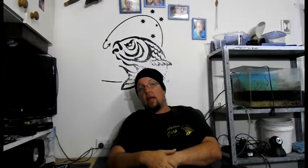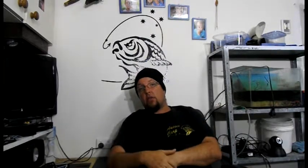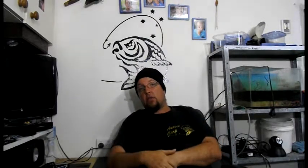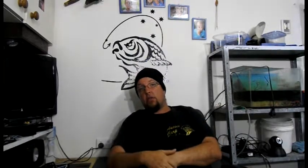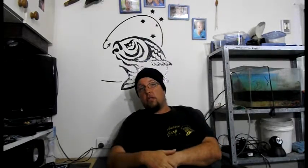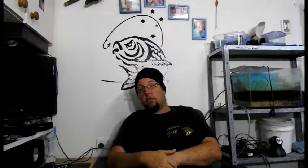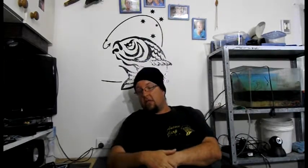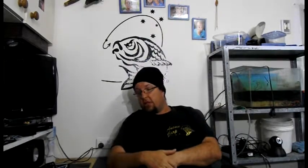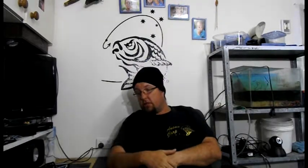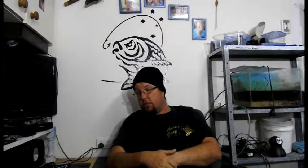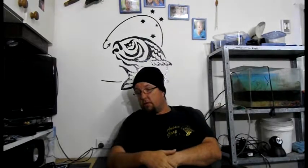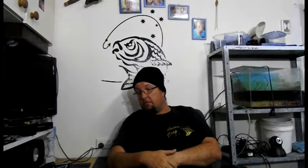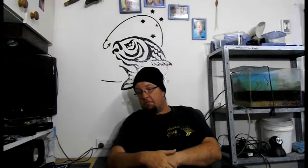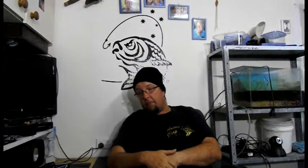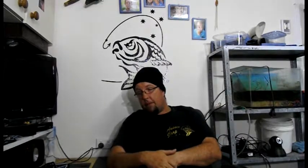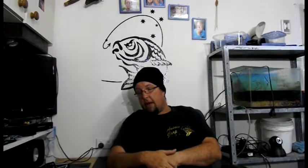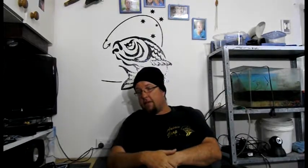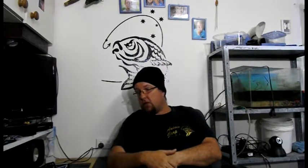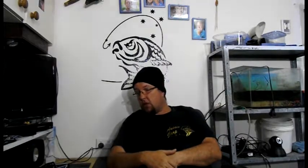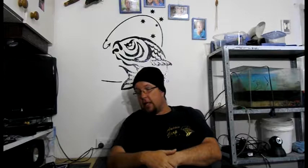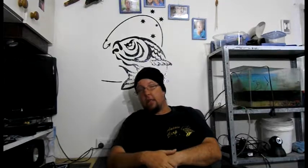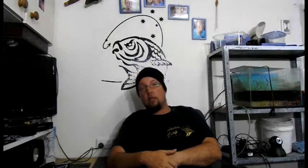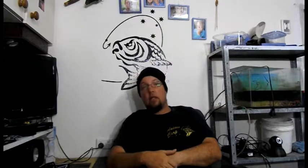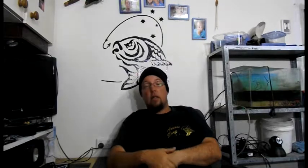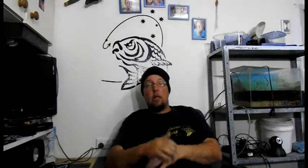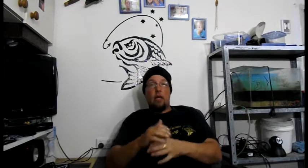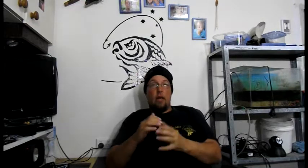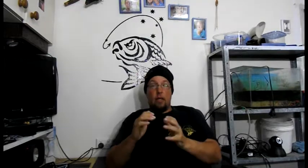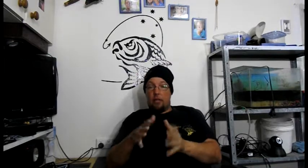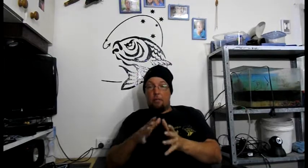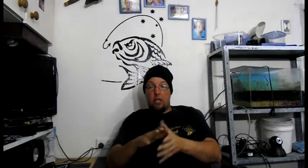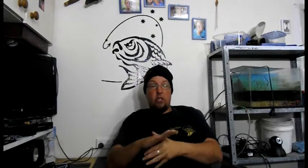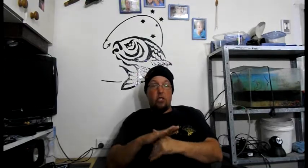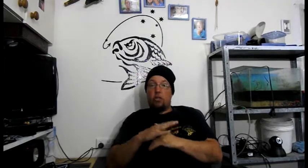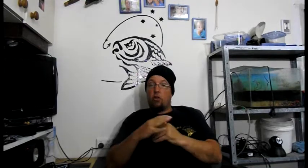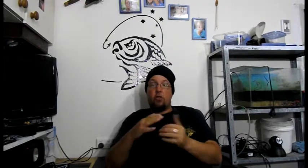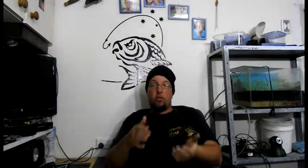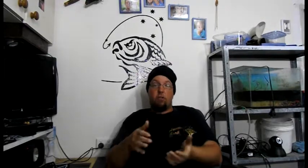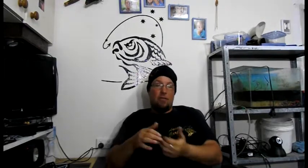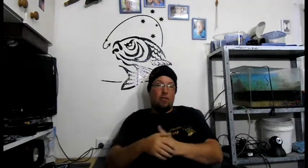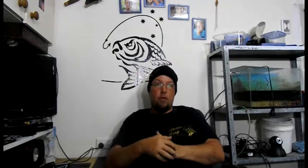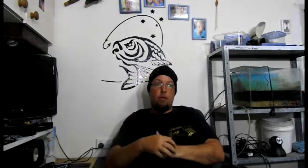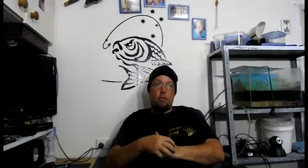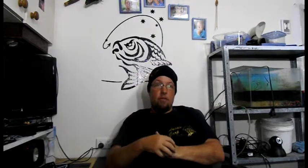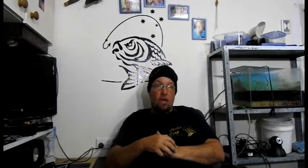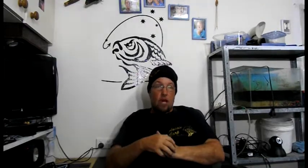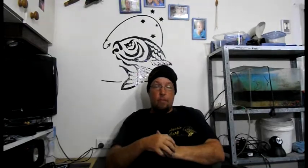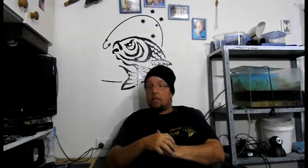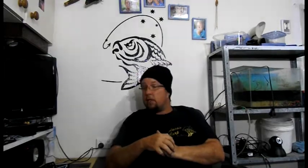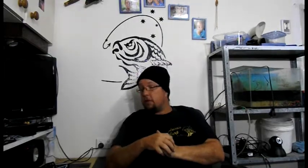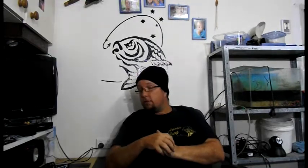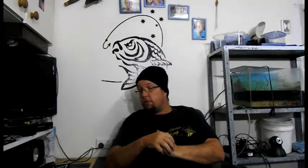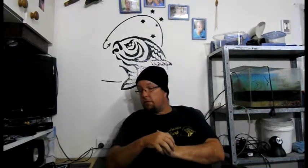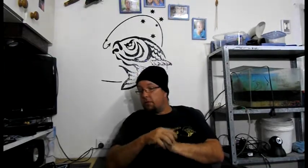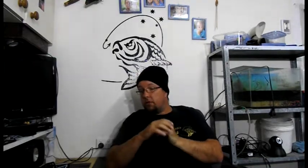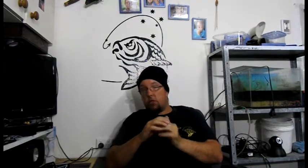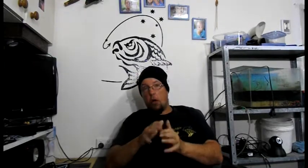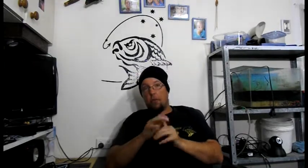to this petition. Pop over, sign it. The petition is not to control numbers of carp. It's to stop the